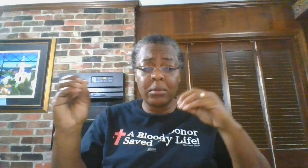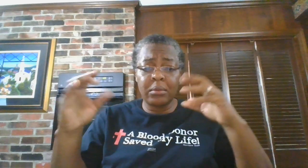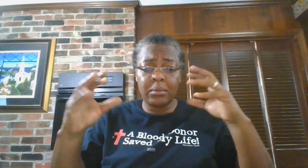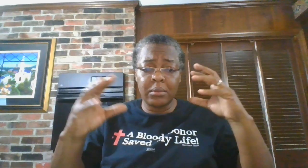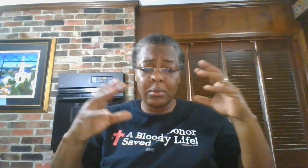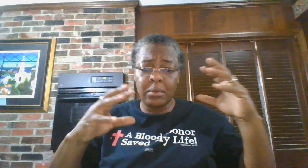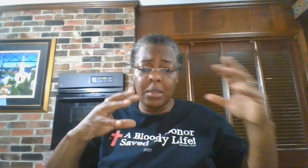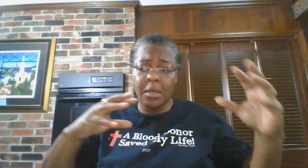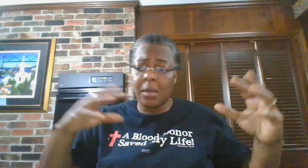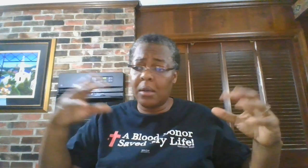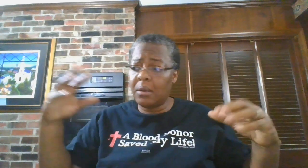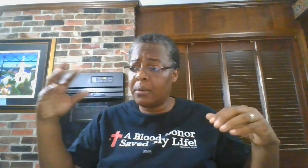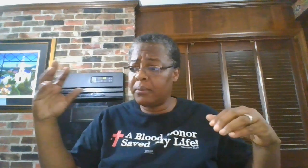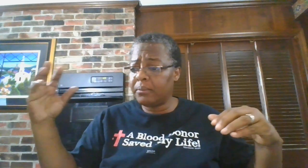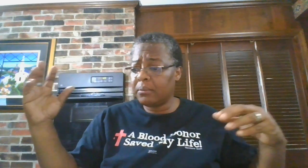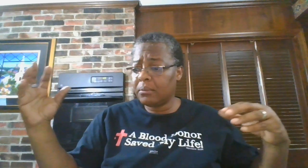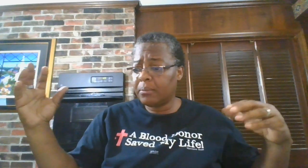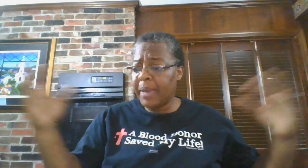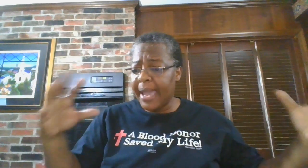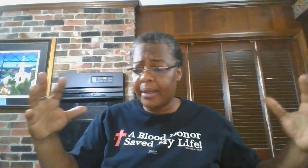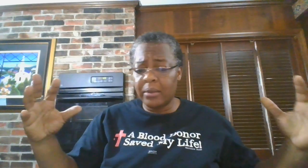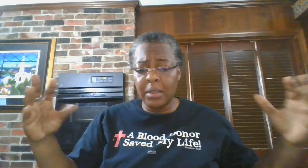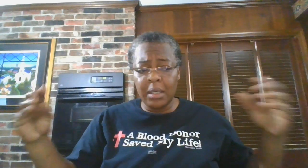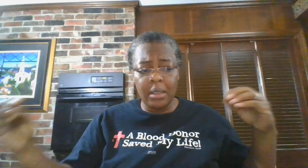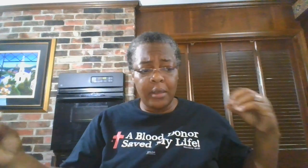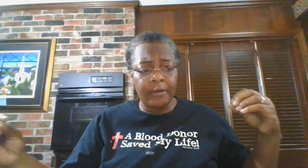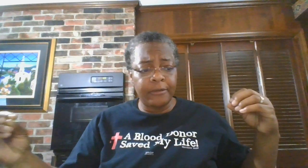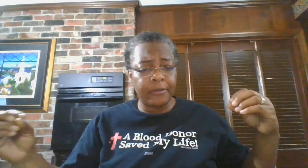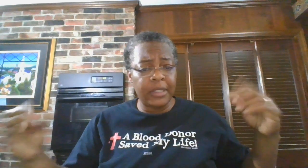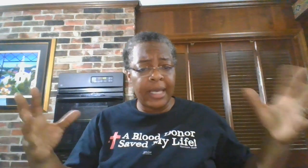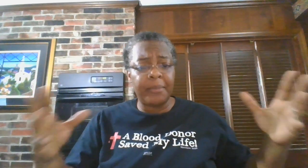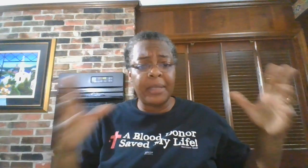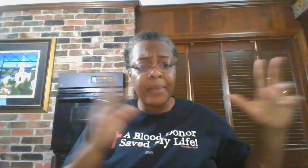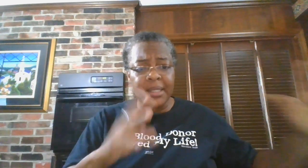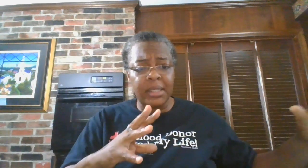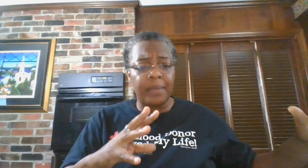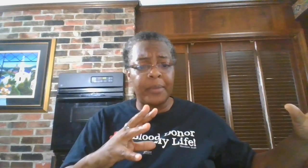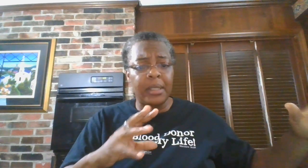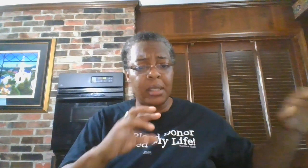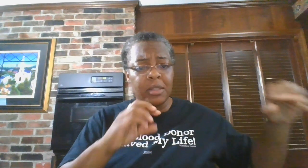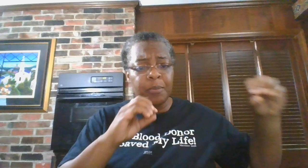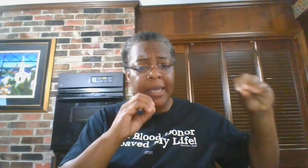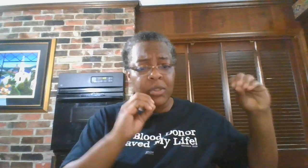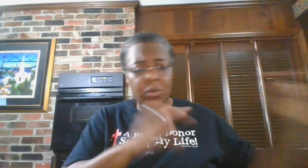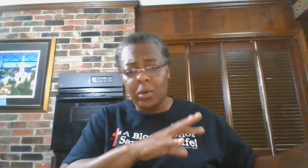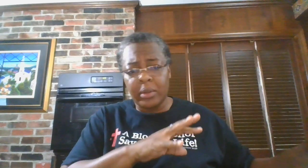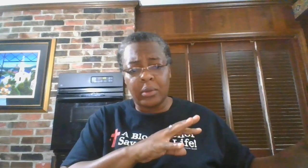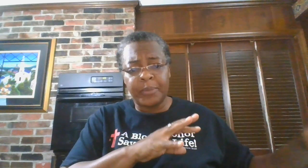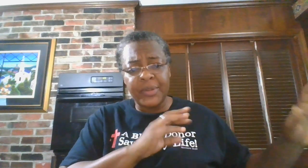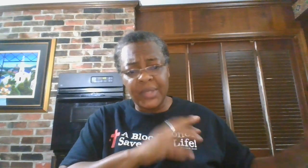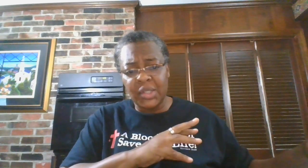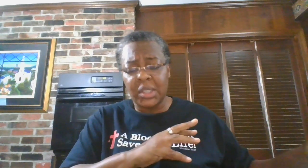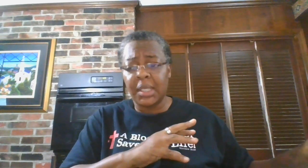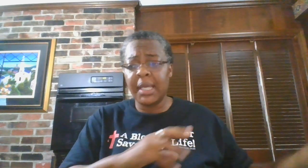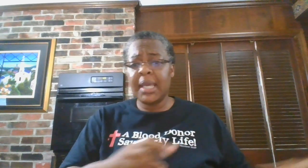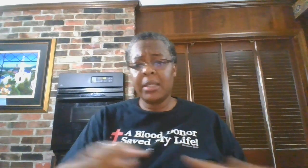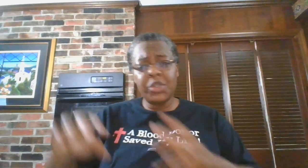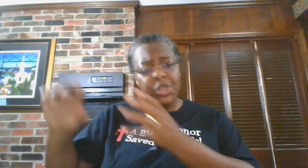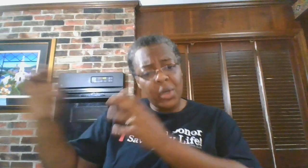pattern of, yeah, but he messed up in his pastoral position. The show